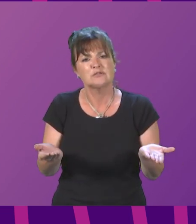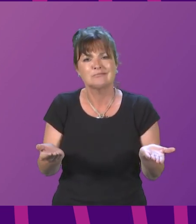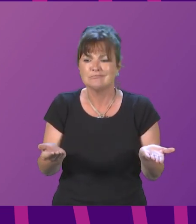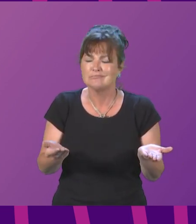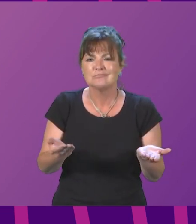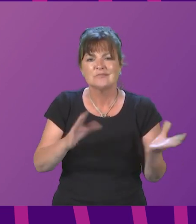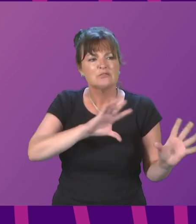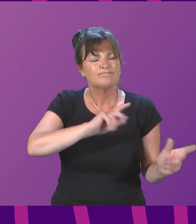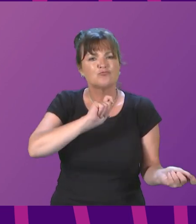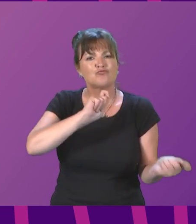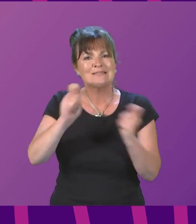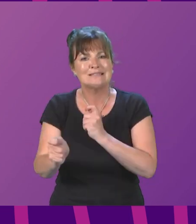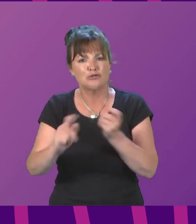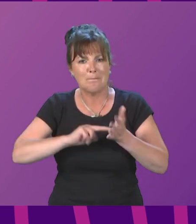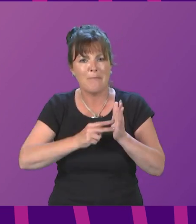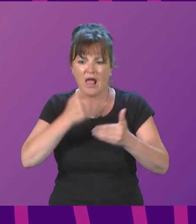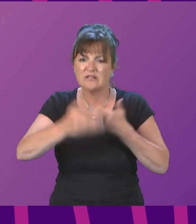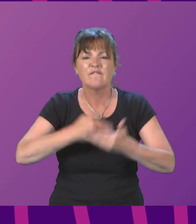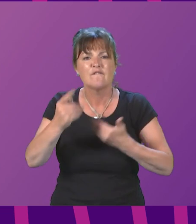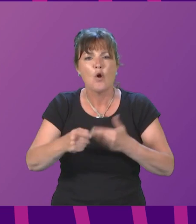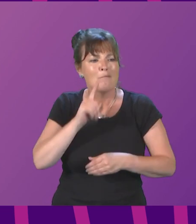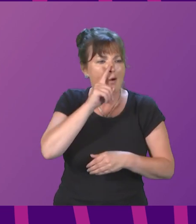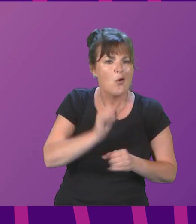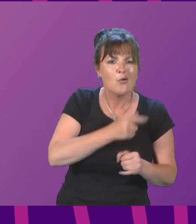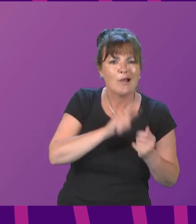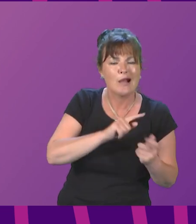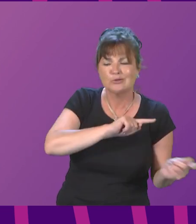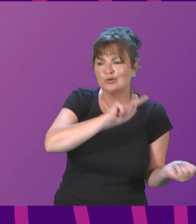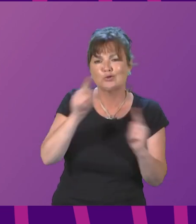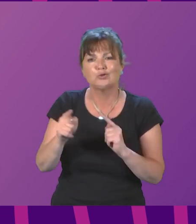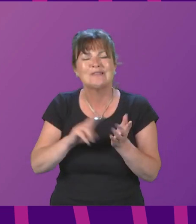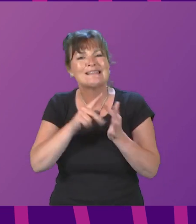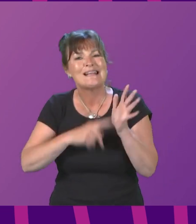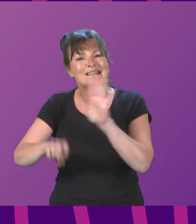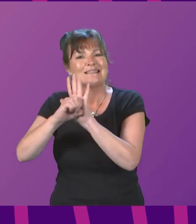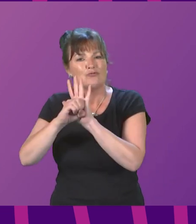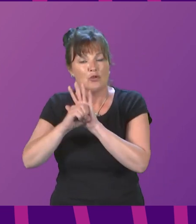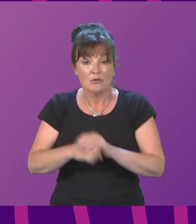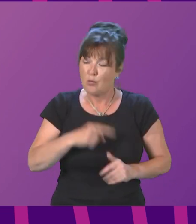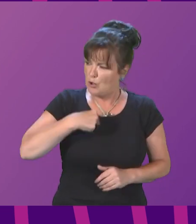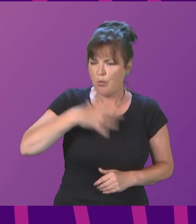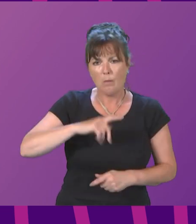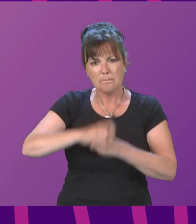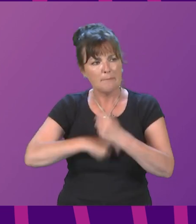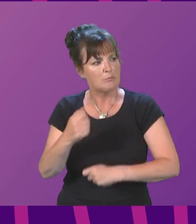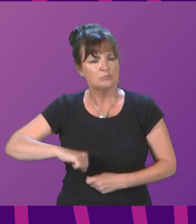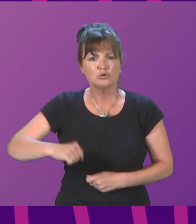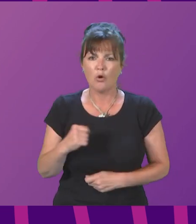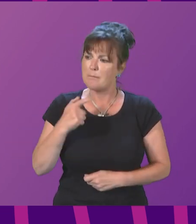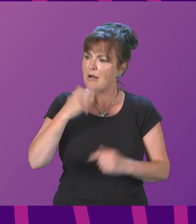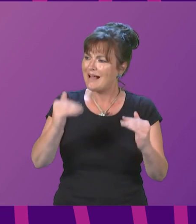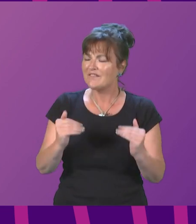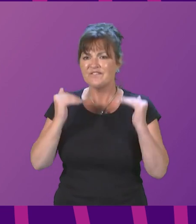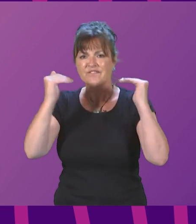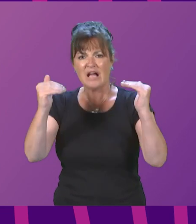We will continue to support solar energy and maintain Scotland's position as one of the most advanced nations in the world for the development of